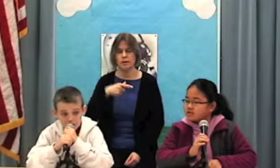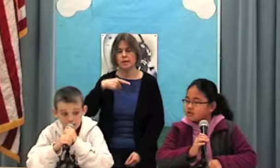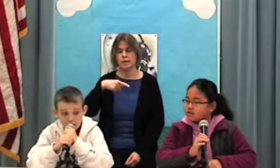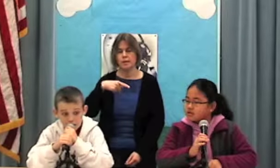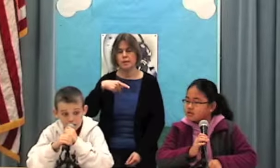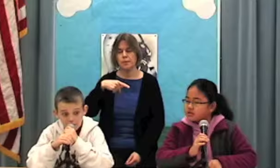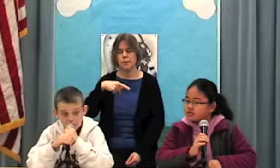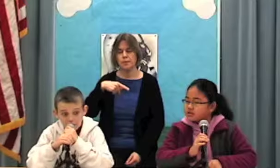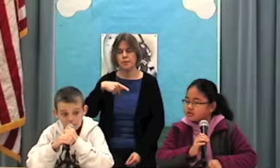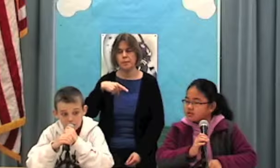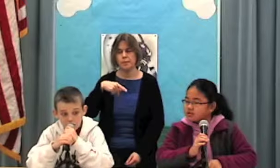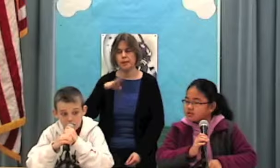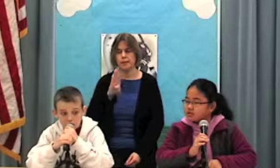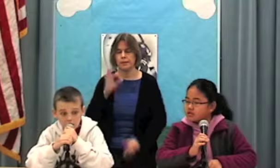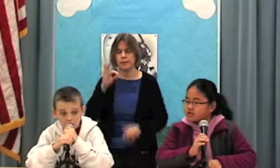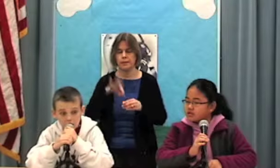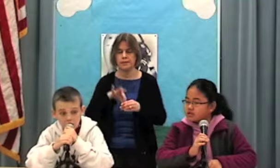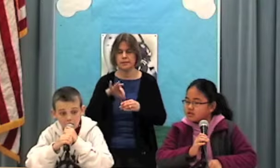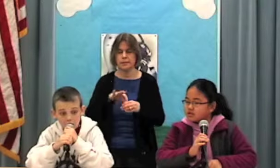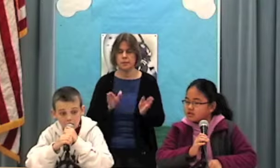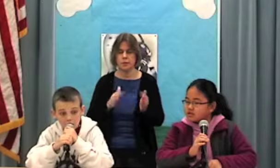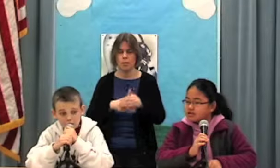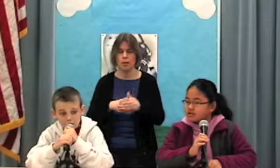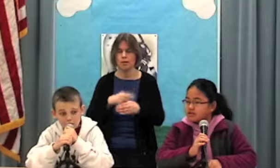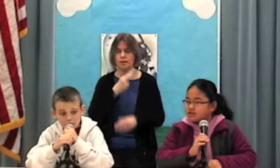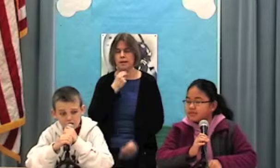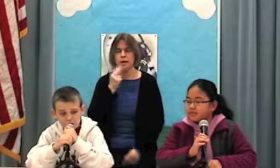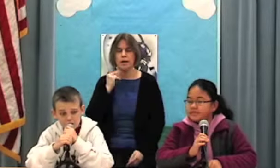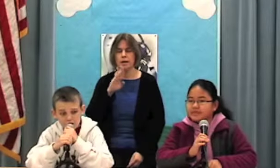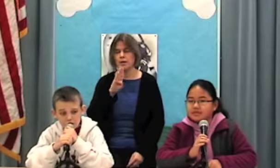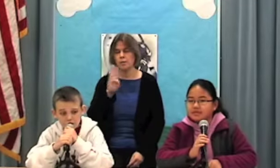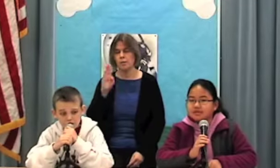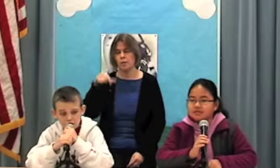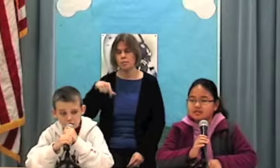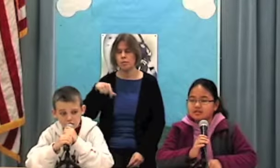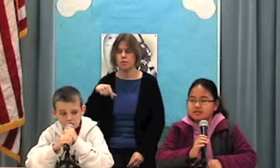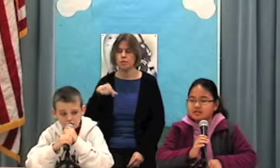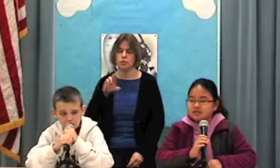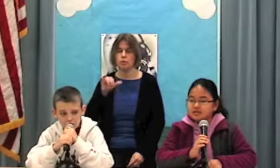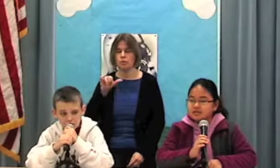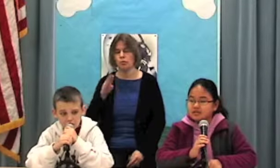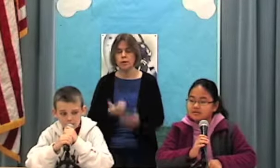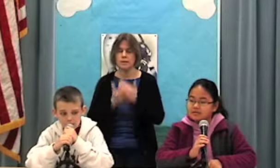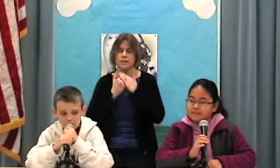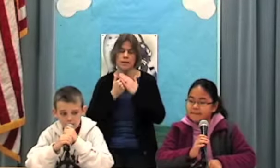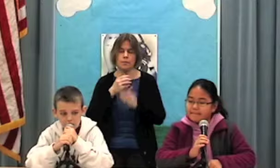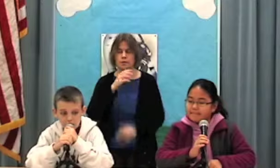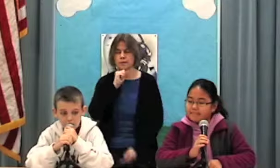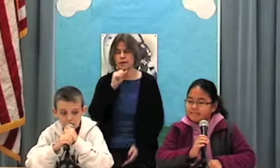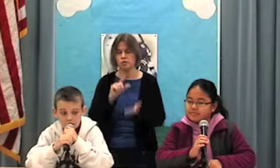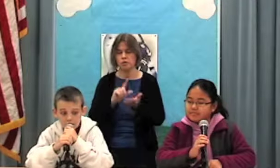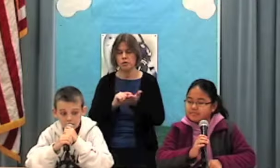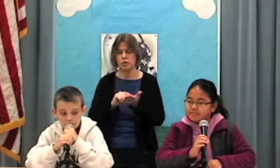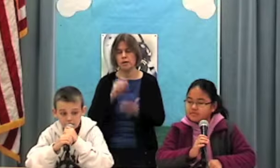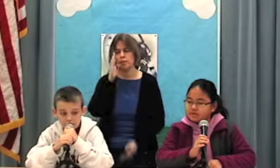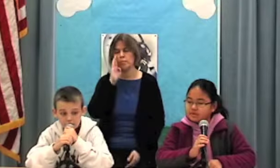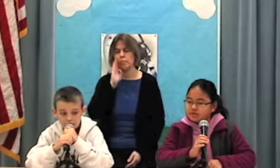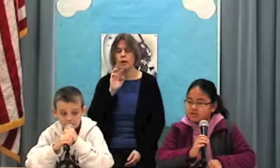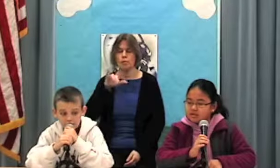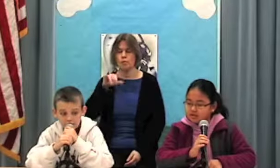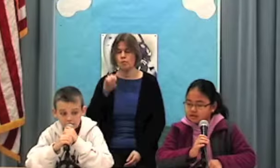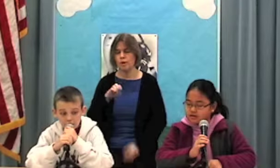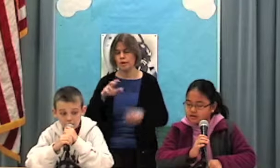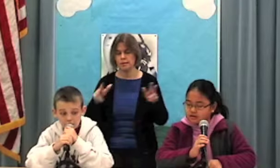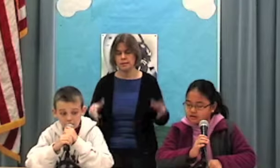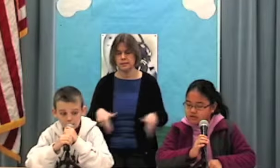Dipper Box, Honey Barbecue Rib Sandwich, Tangerine Chicken, Brown Rice, Garden Side